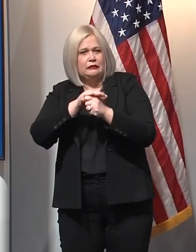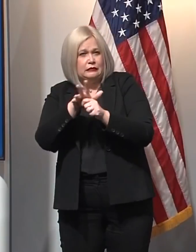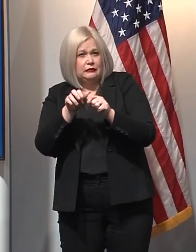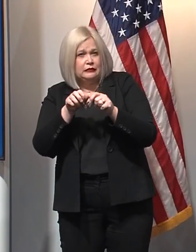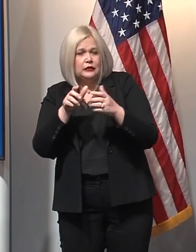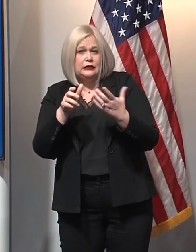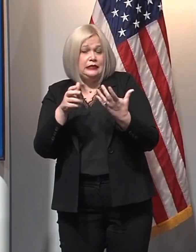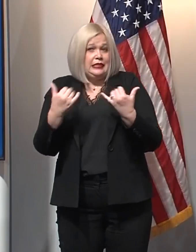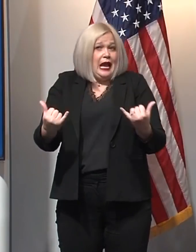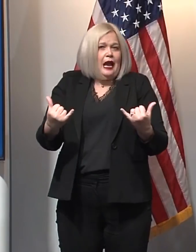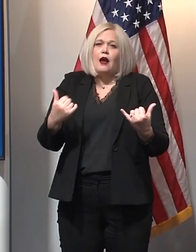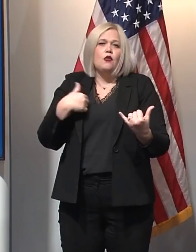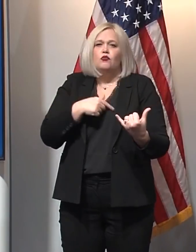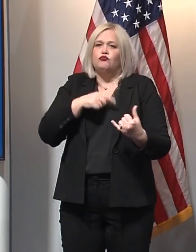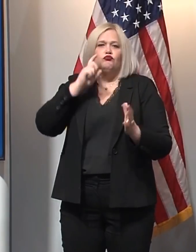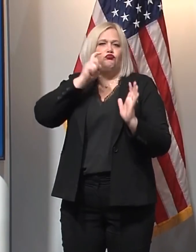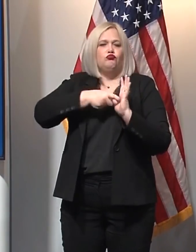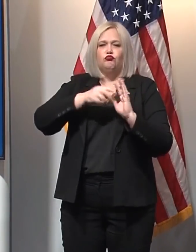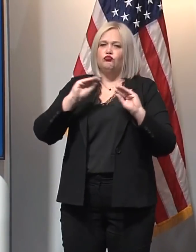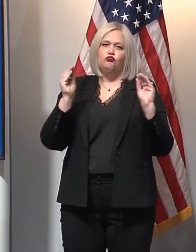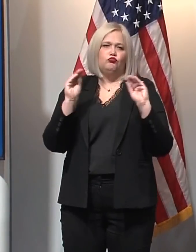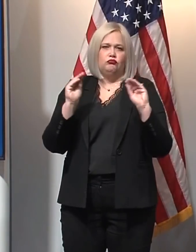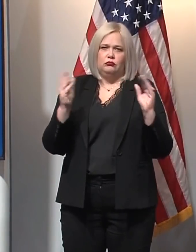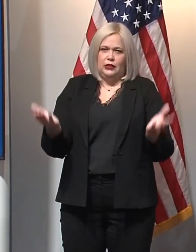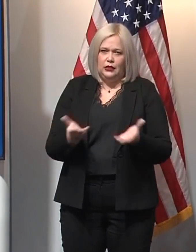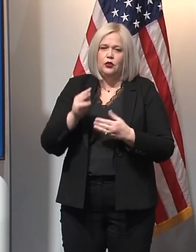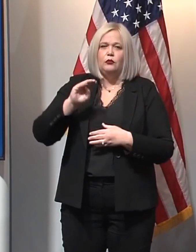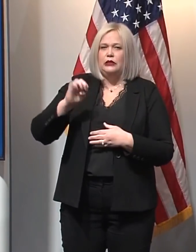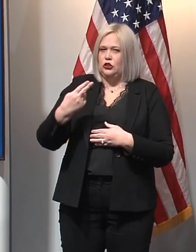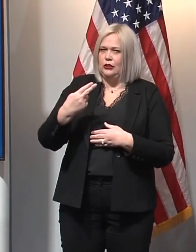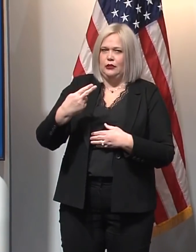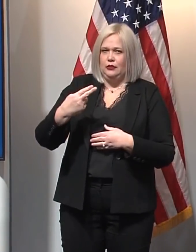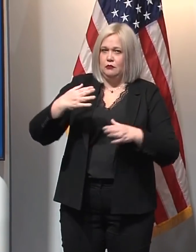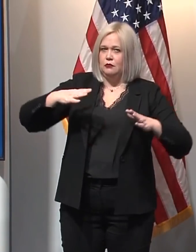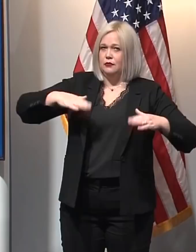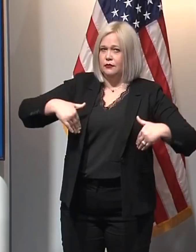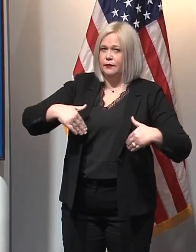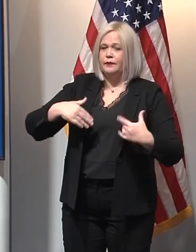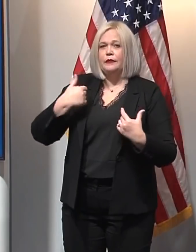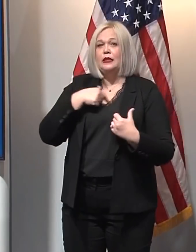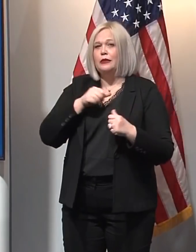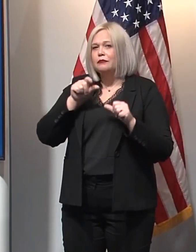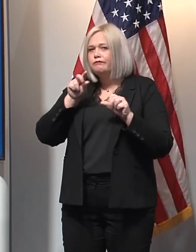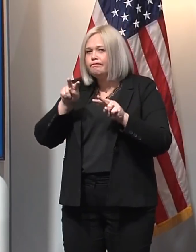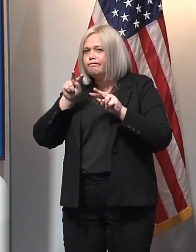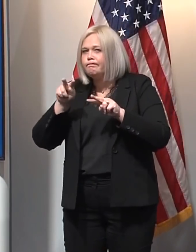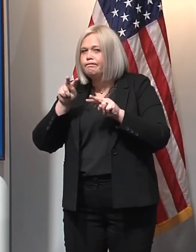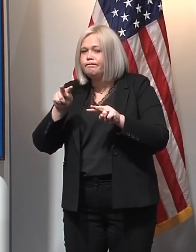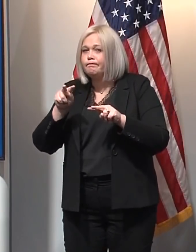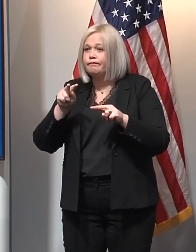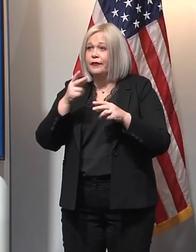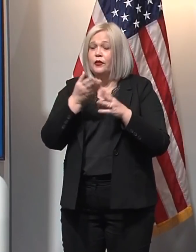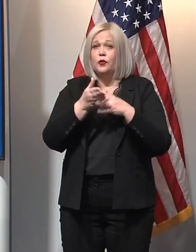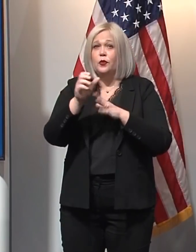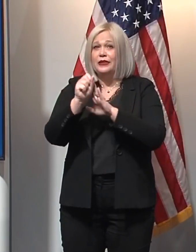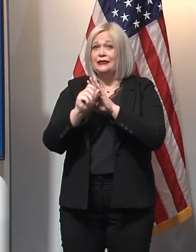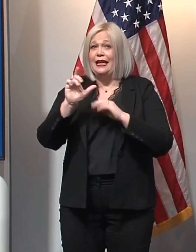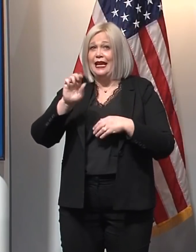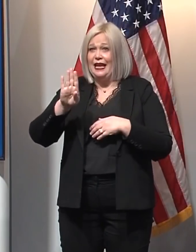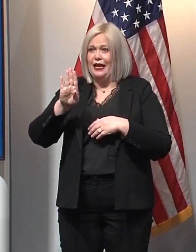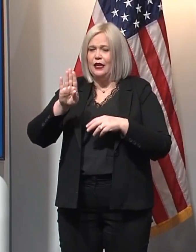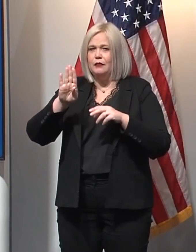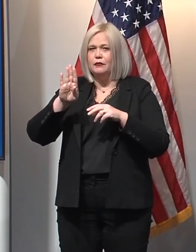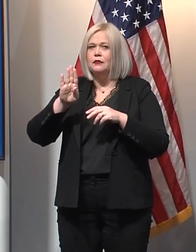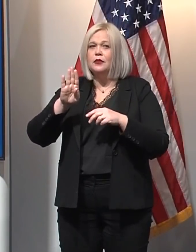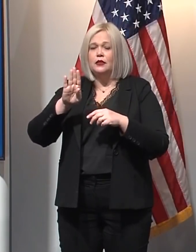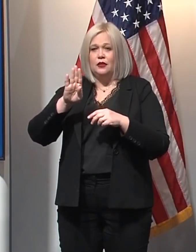not at this point know of any of that variant that is located in the state of Michigan. We continue through the leadership of our state laboratory to